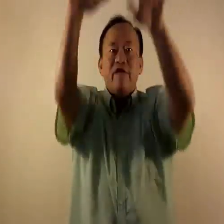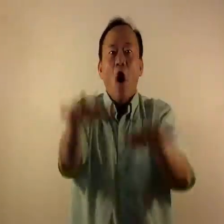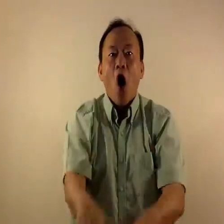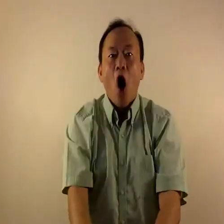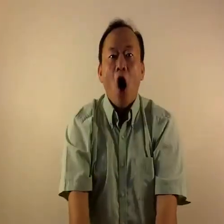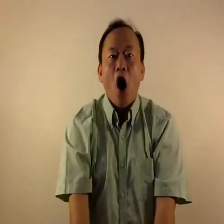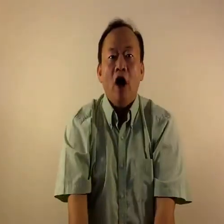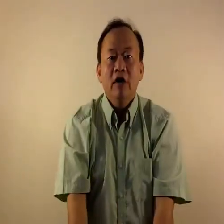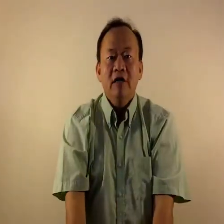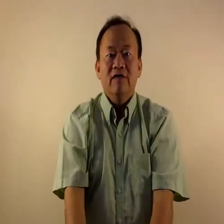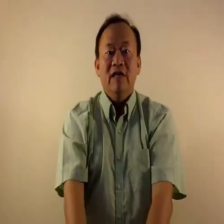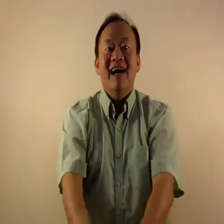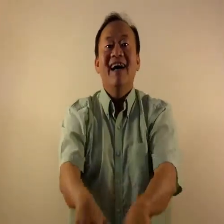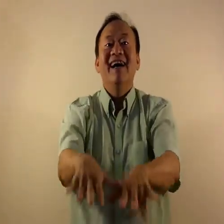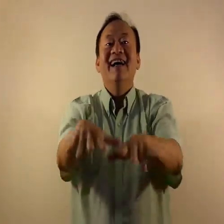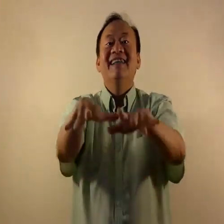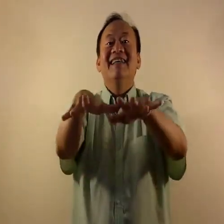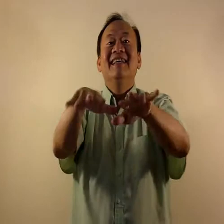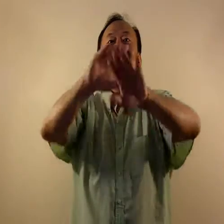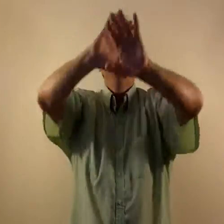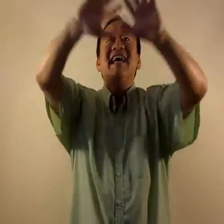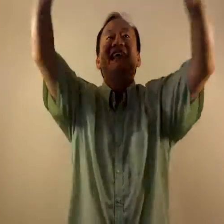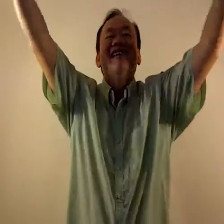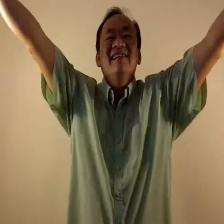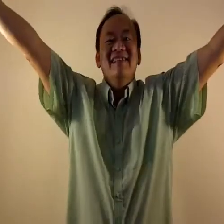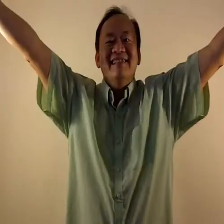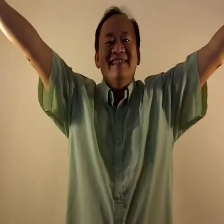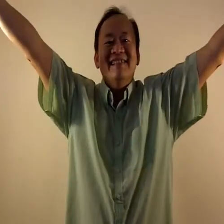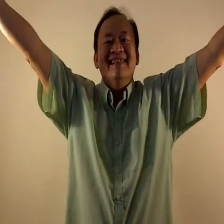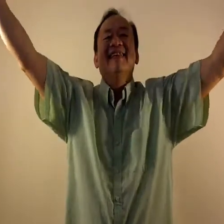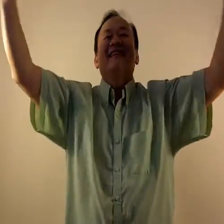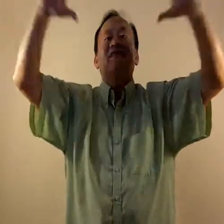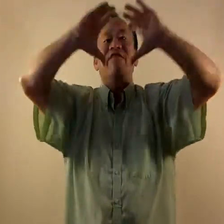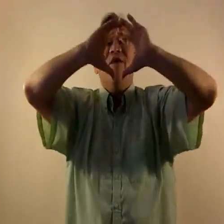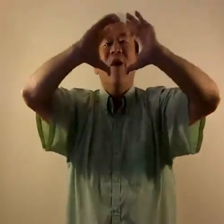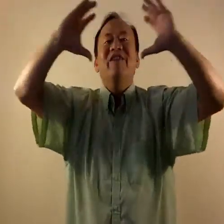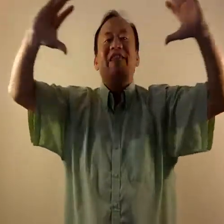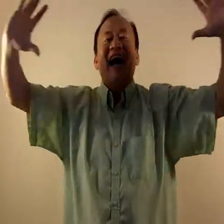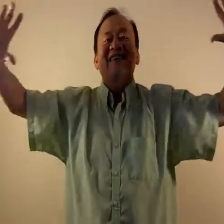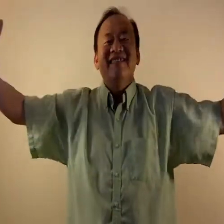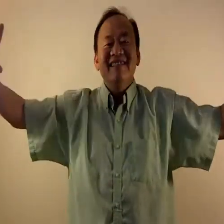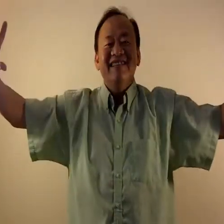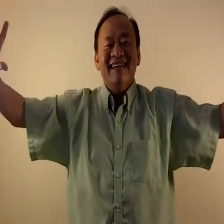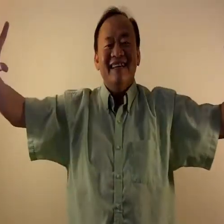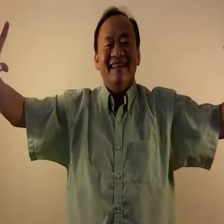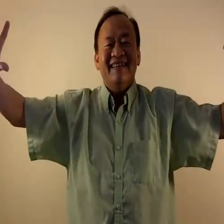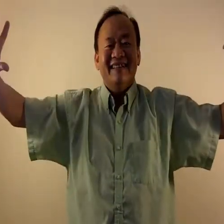fall, flood, nations, 4,000 years.